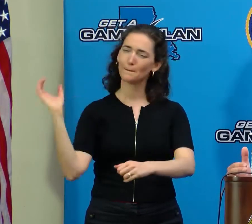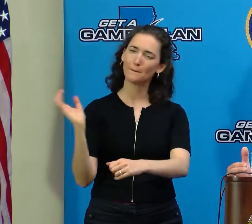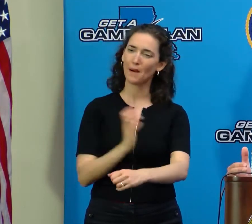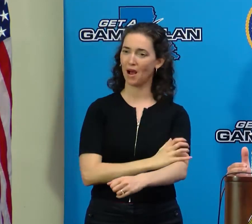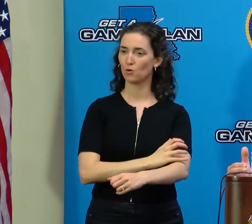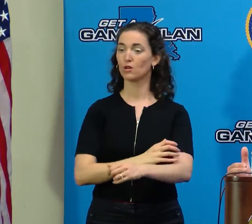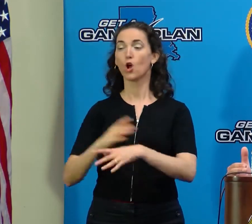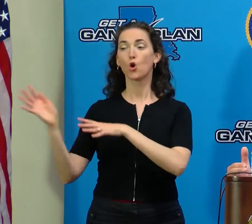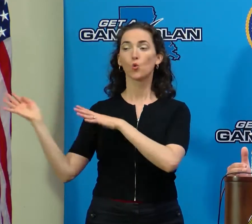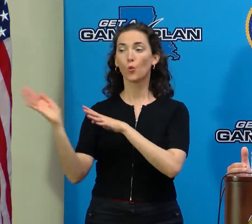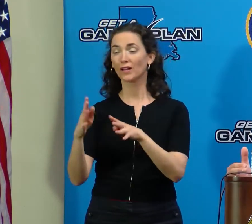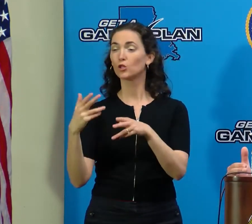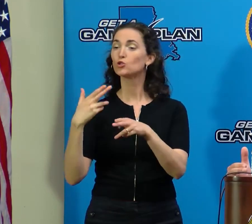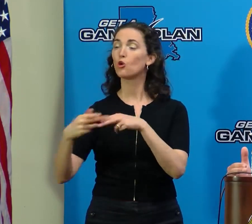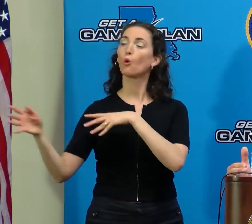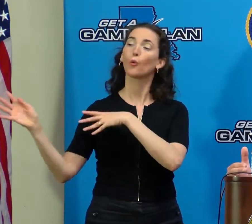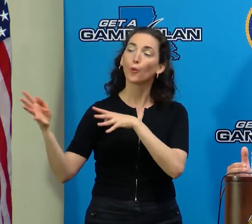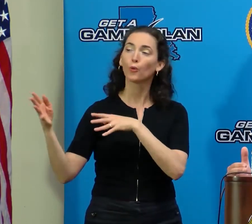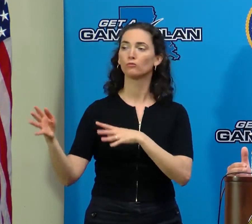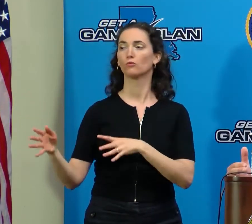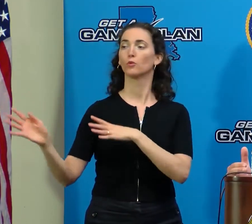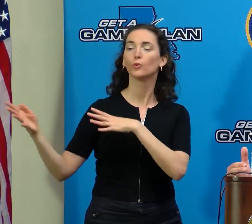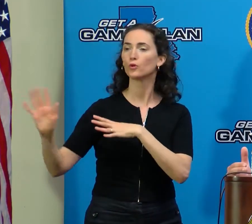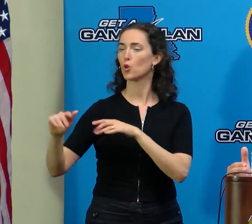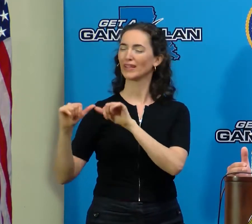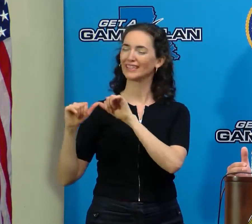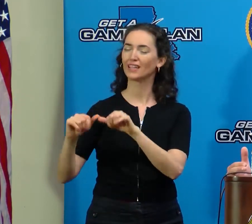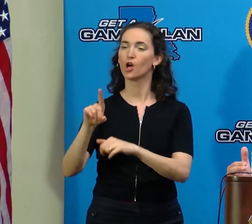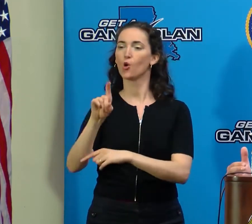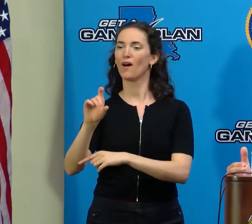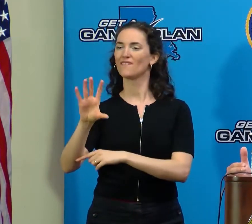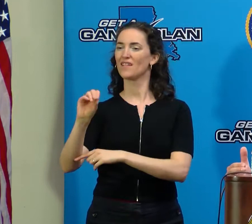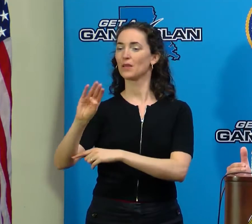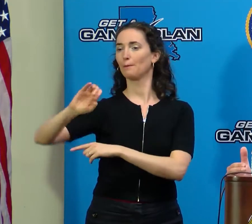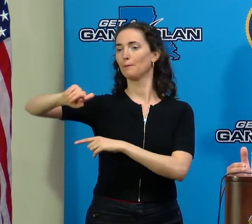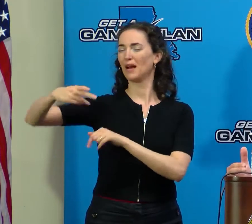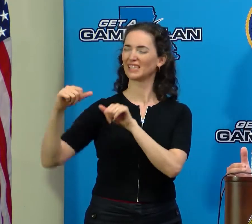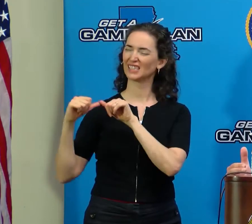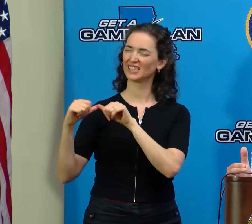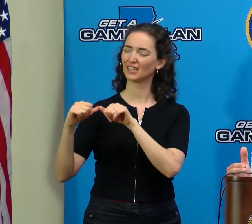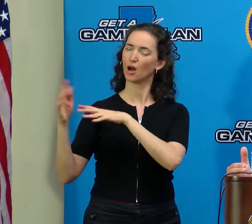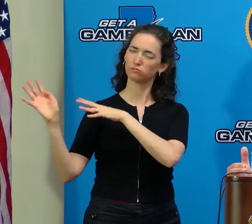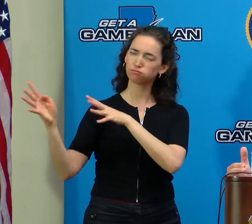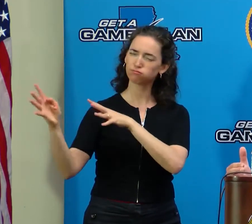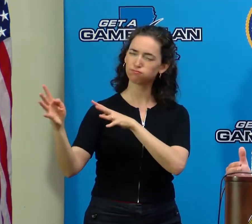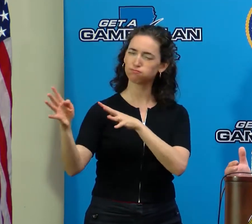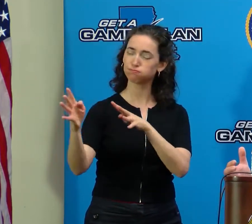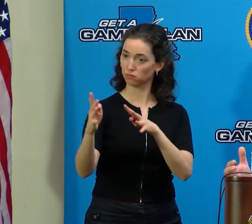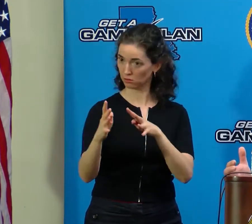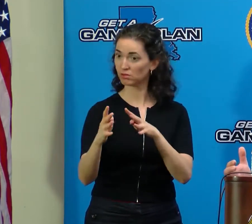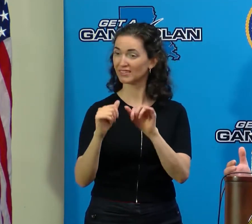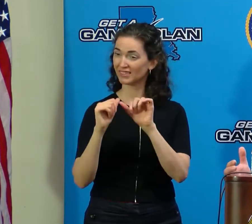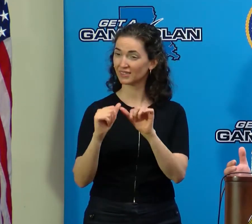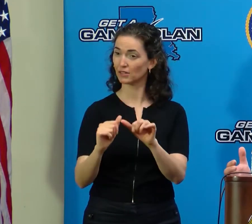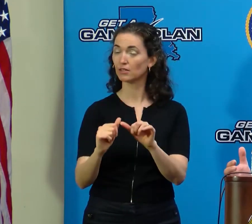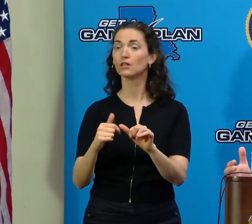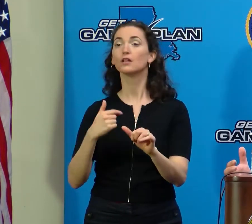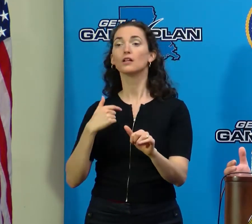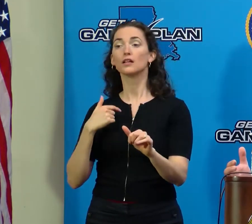sustained at 150 miles per hour for a long period of time. And I've been seeing